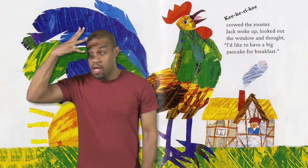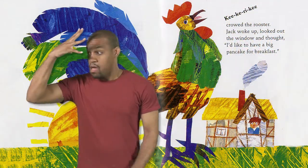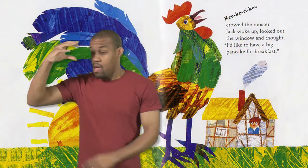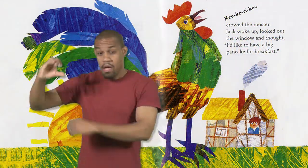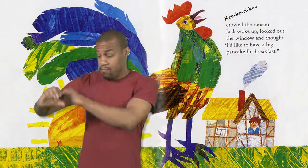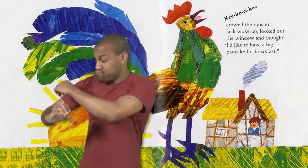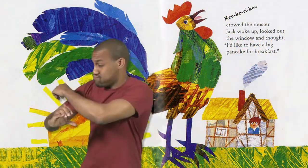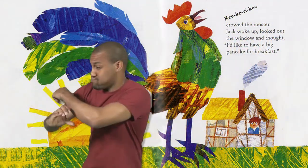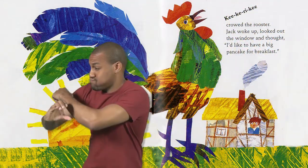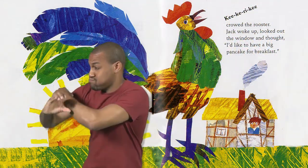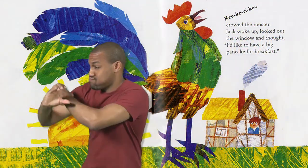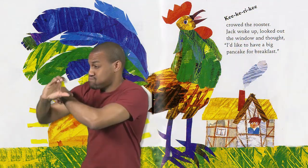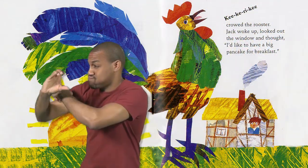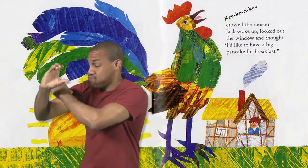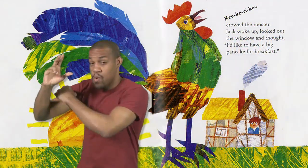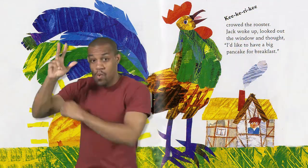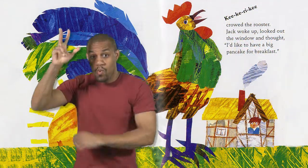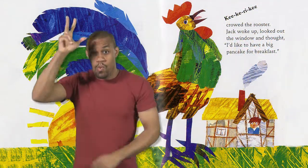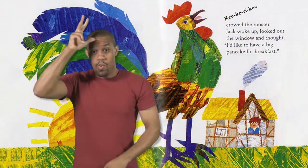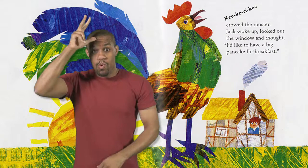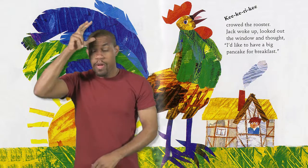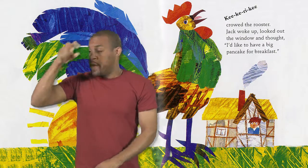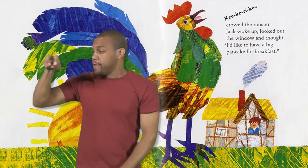Kick-a-ricky, crowed the rooster